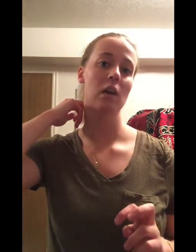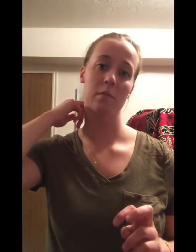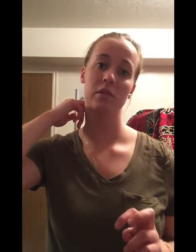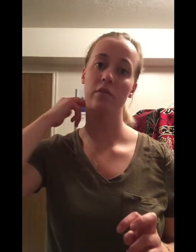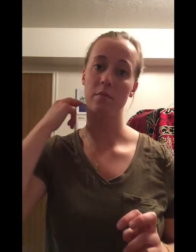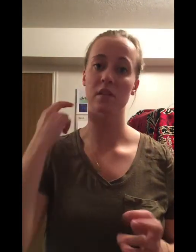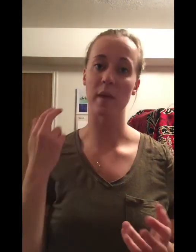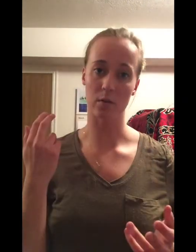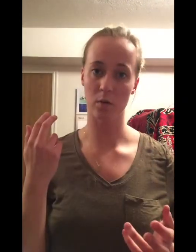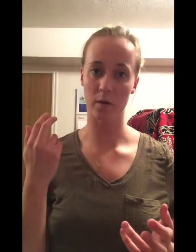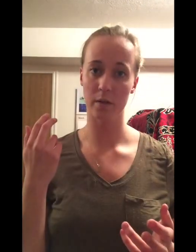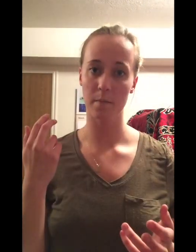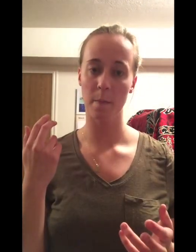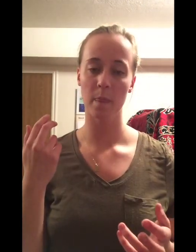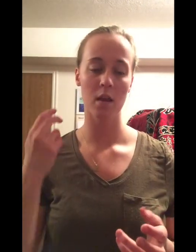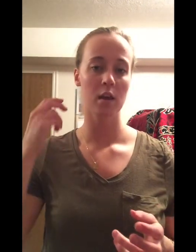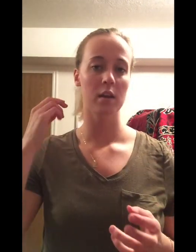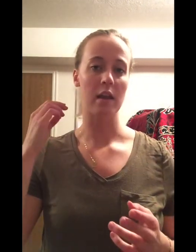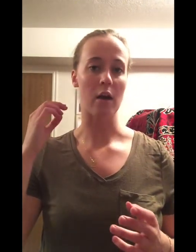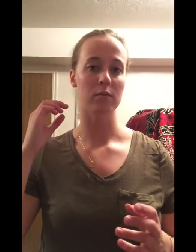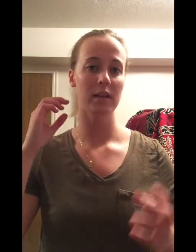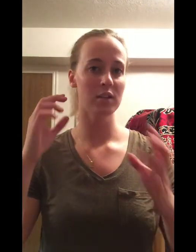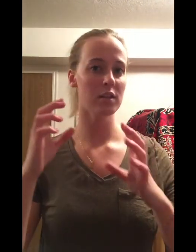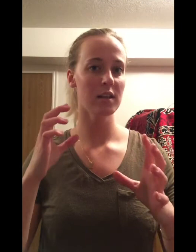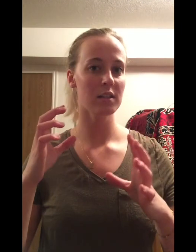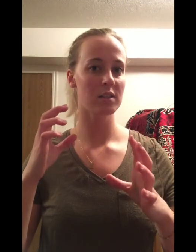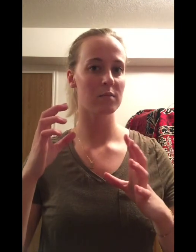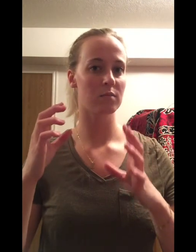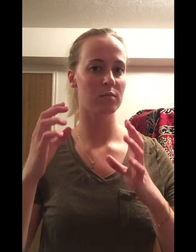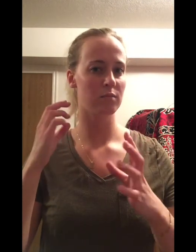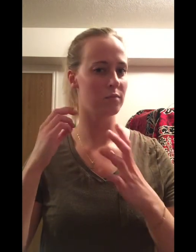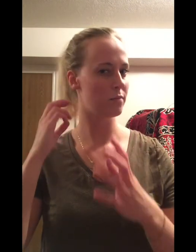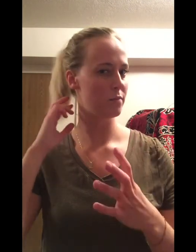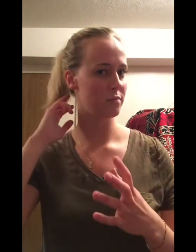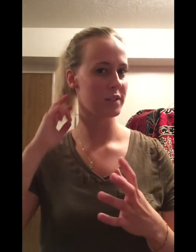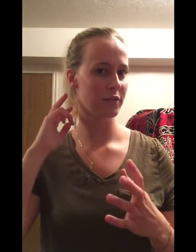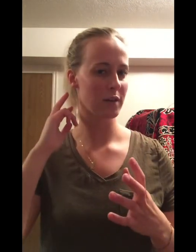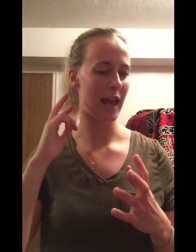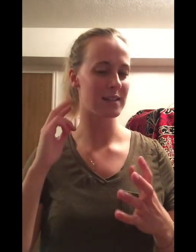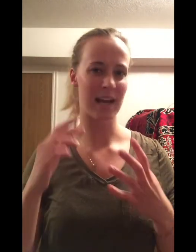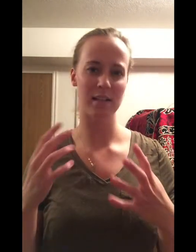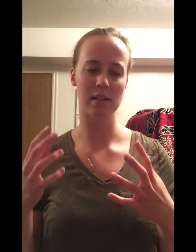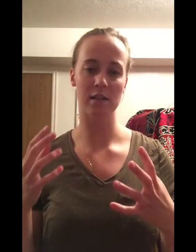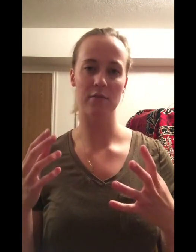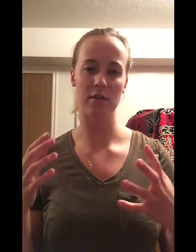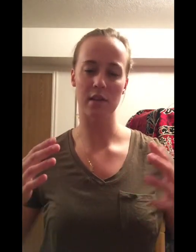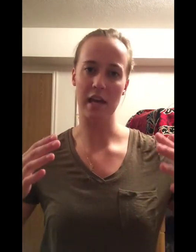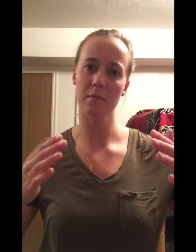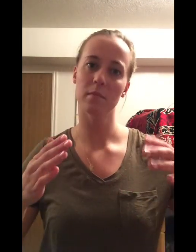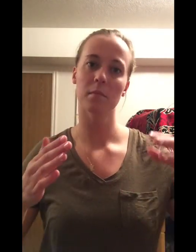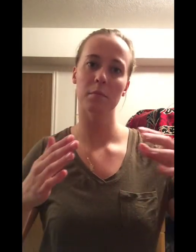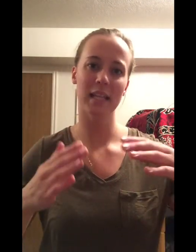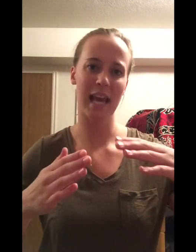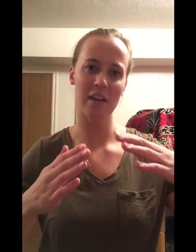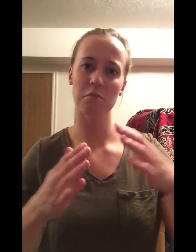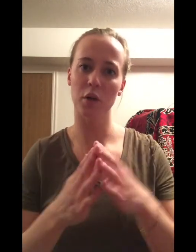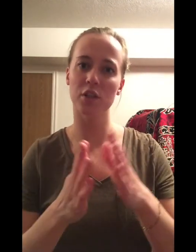comes from the spinal cord. Now each of these different heads kind of does a different thing, but they kind of merge